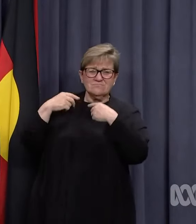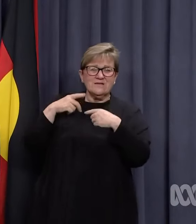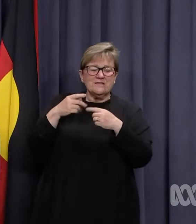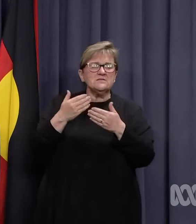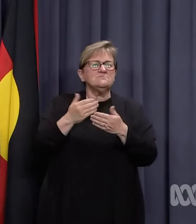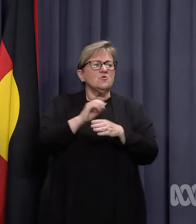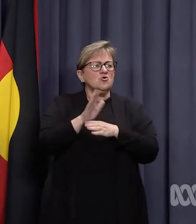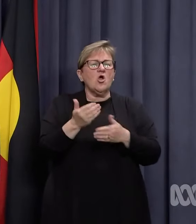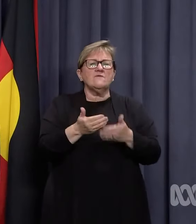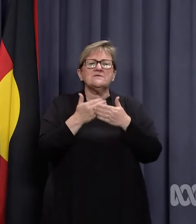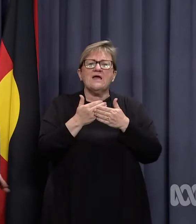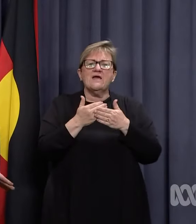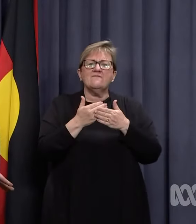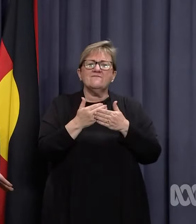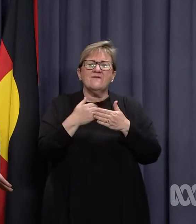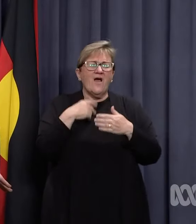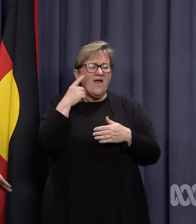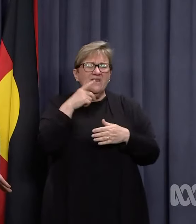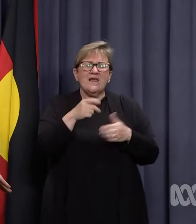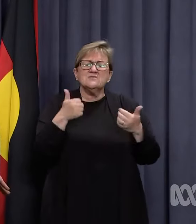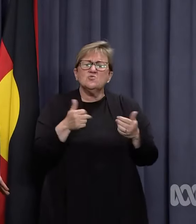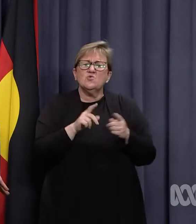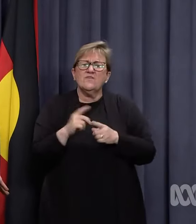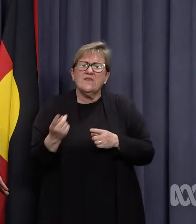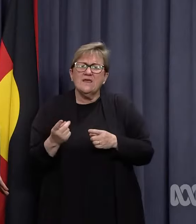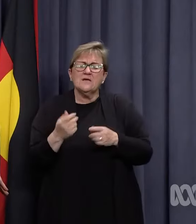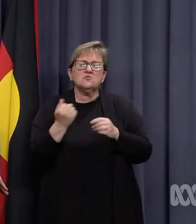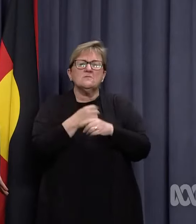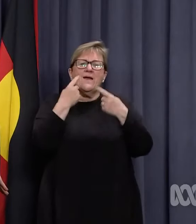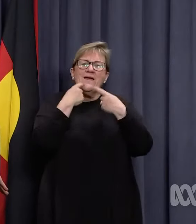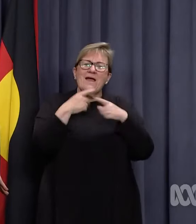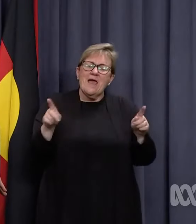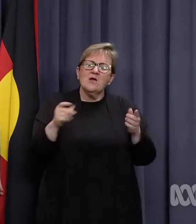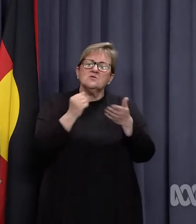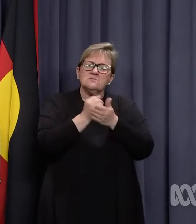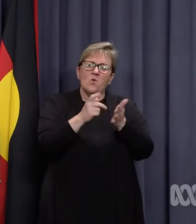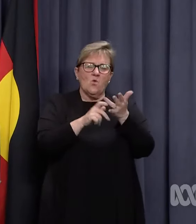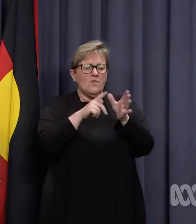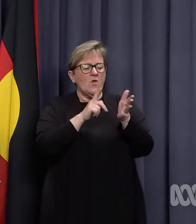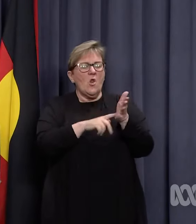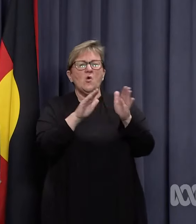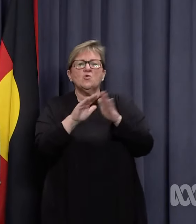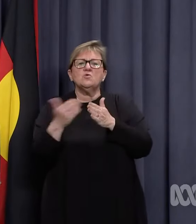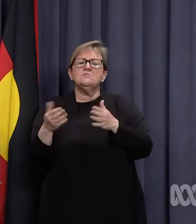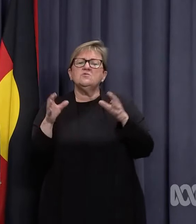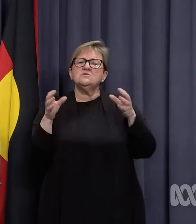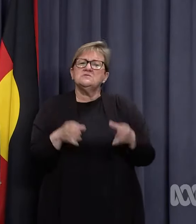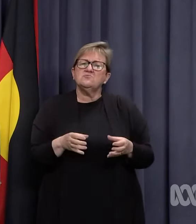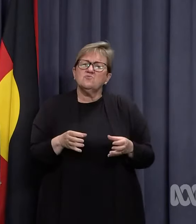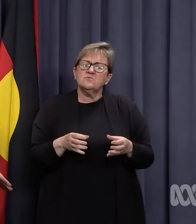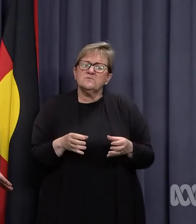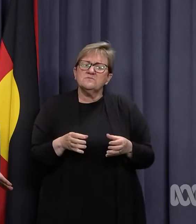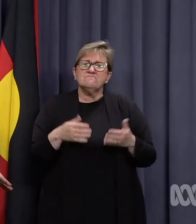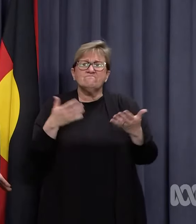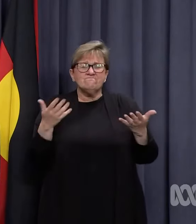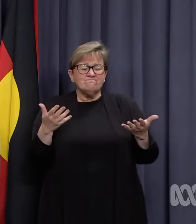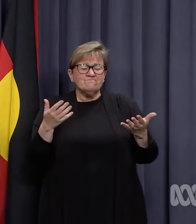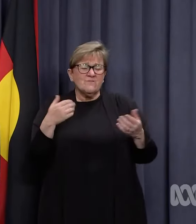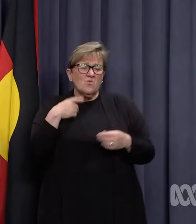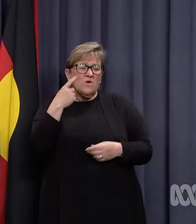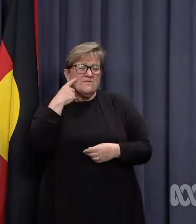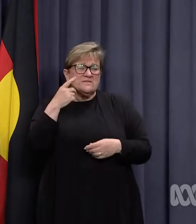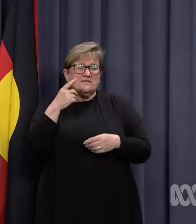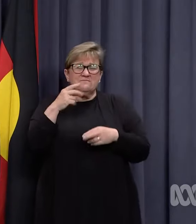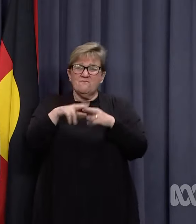COVID safe event. I think it's a good thing to be making announcements that support local community groups and as we've seen